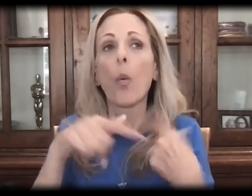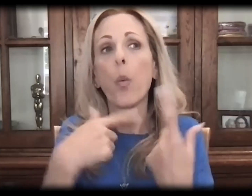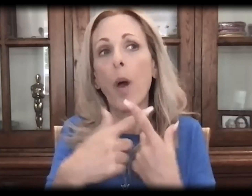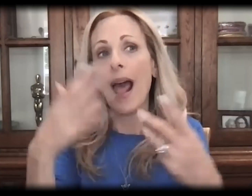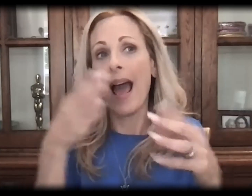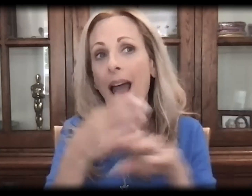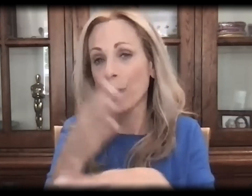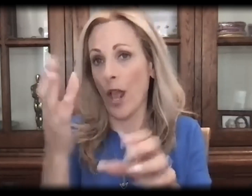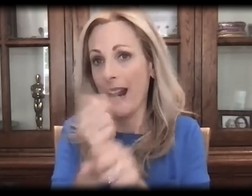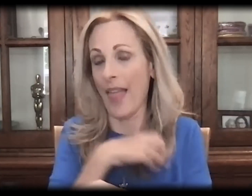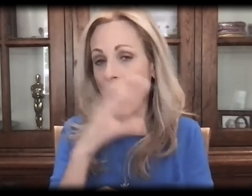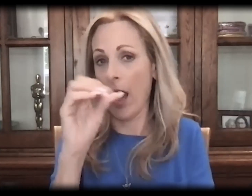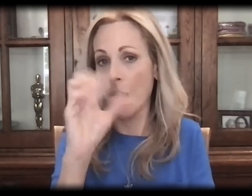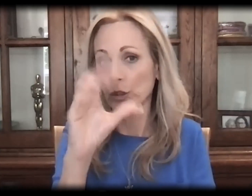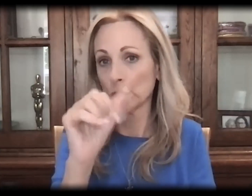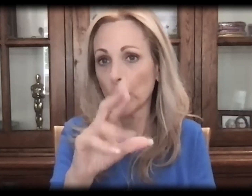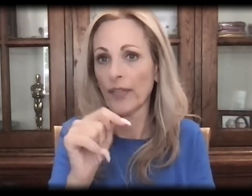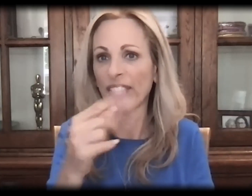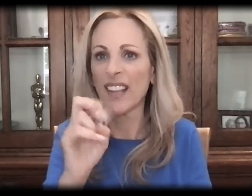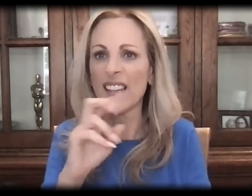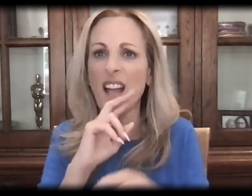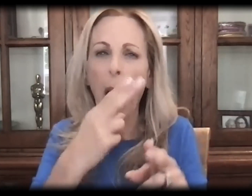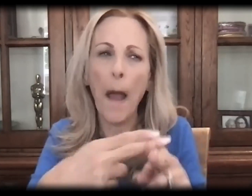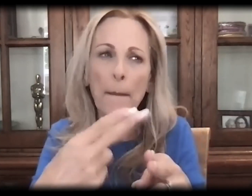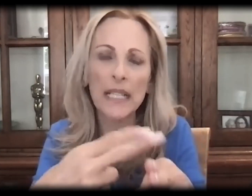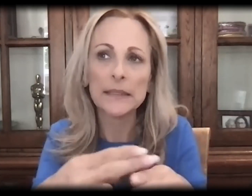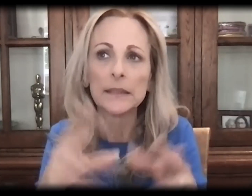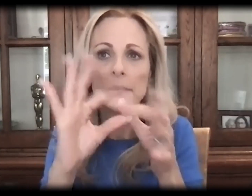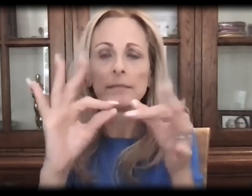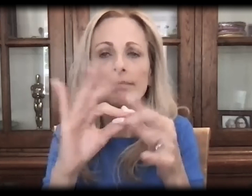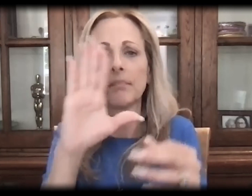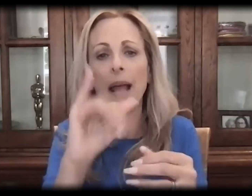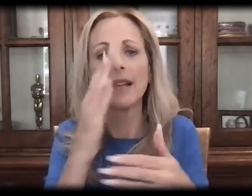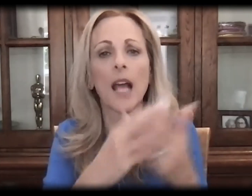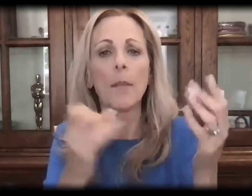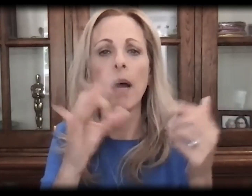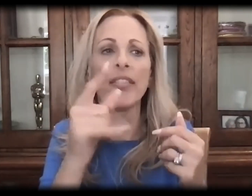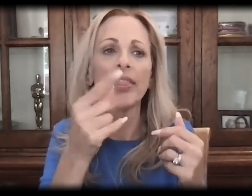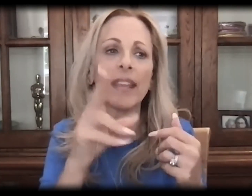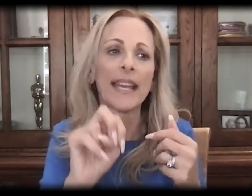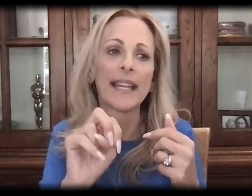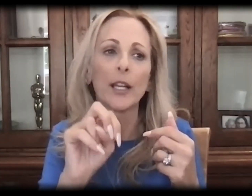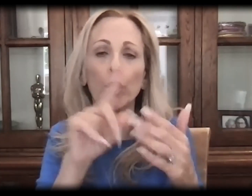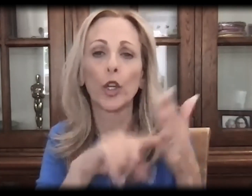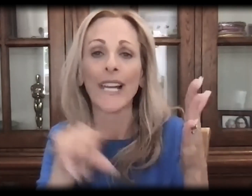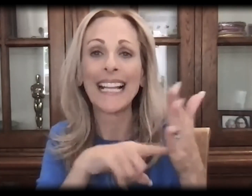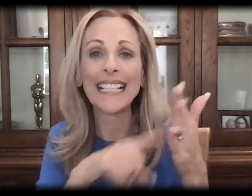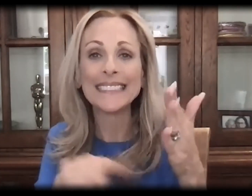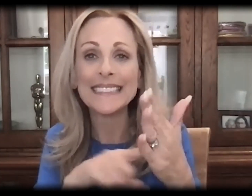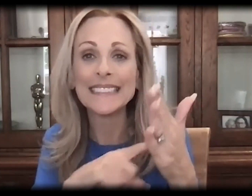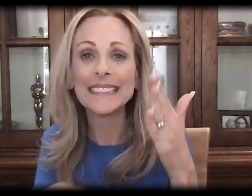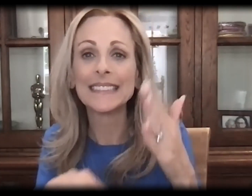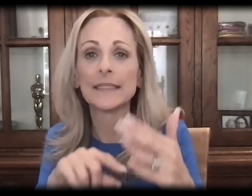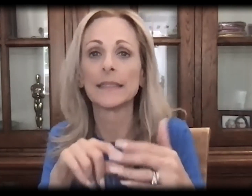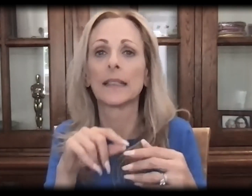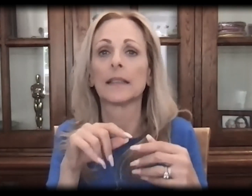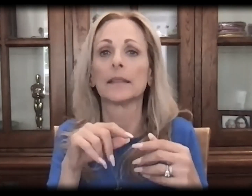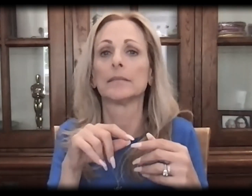And when I won the Oscar, there were comments to the effect that, particularly by